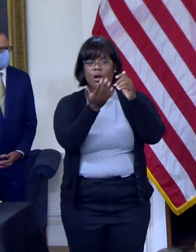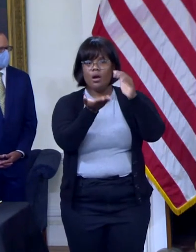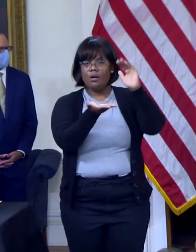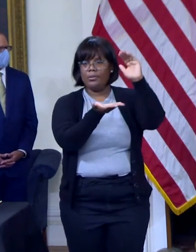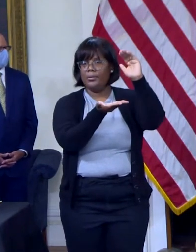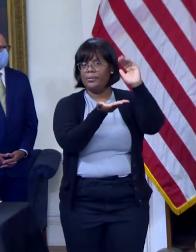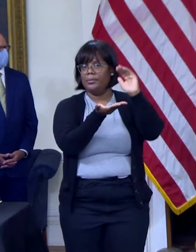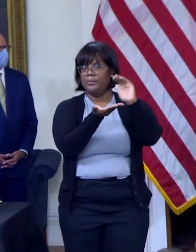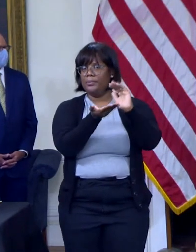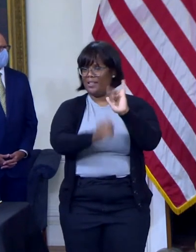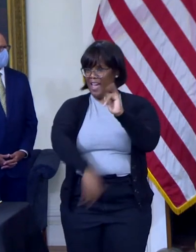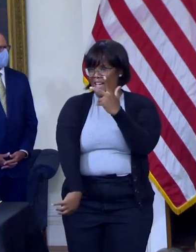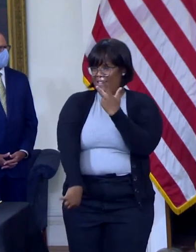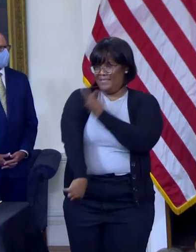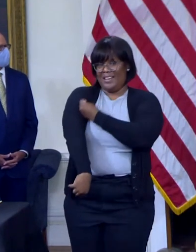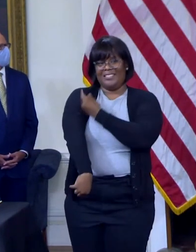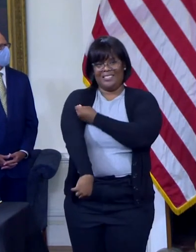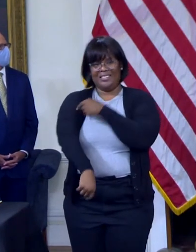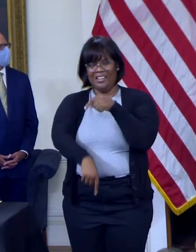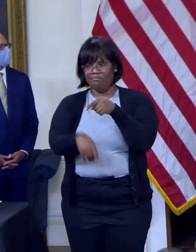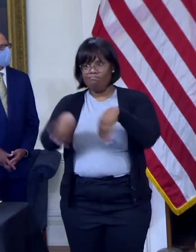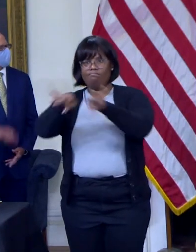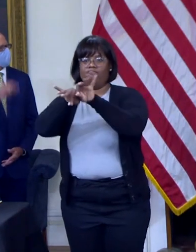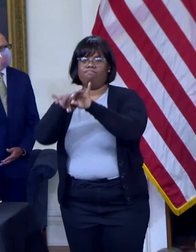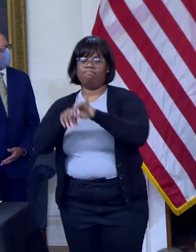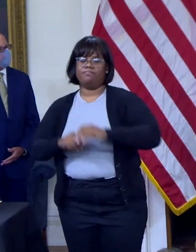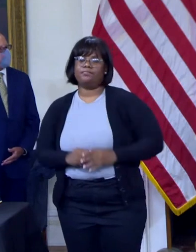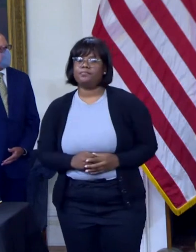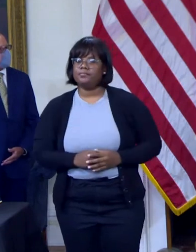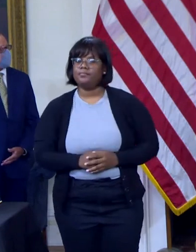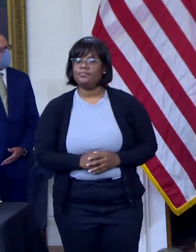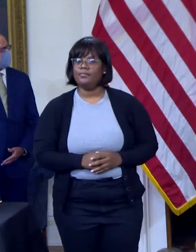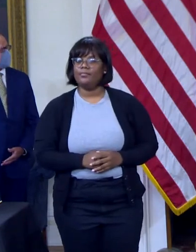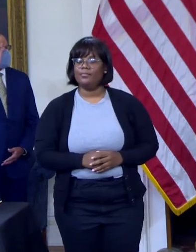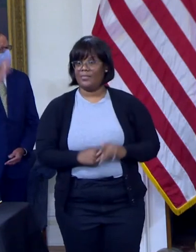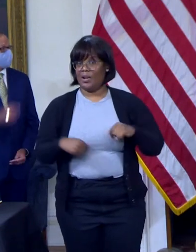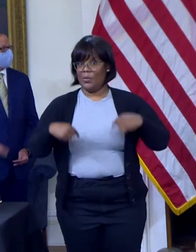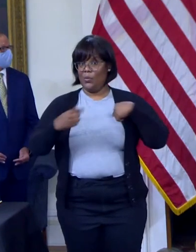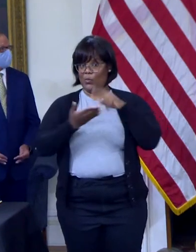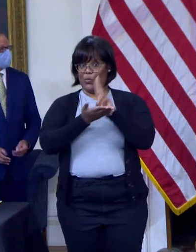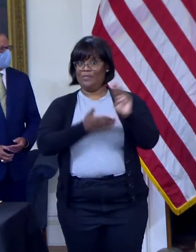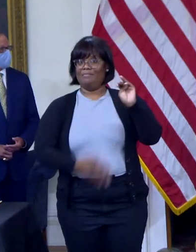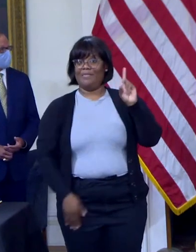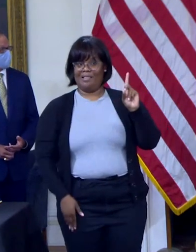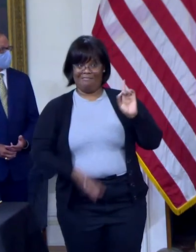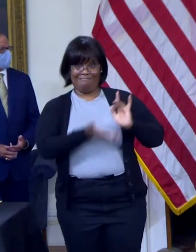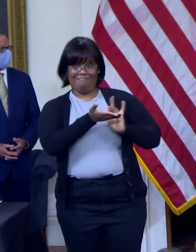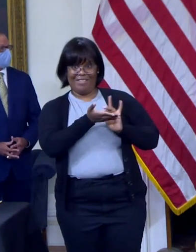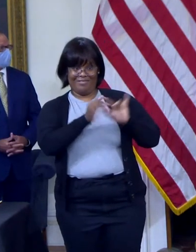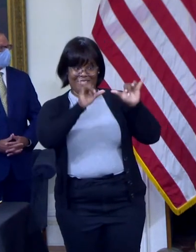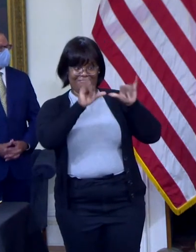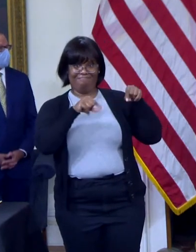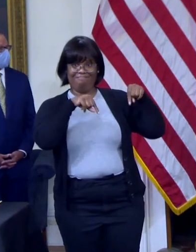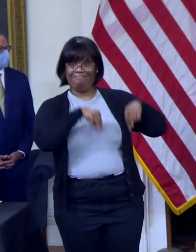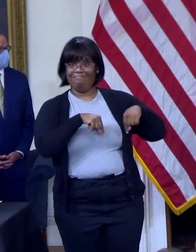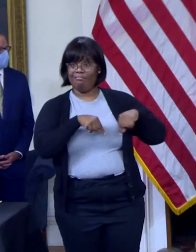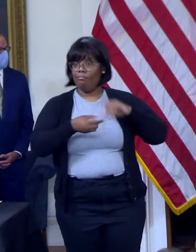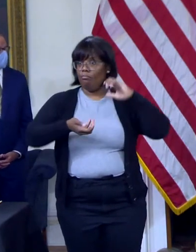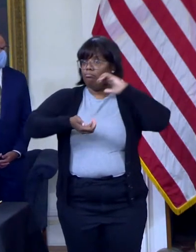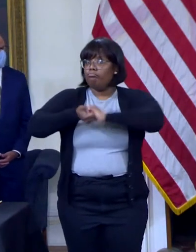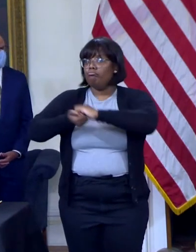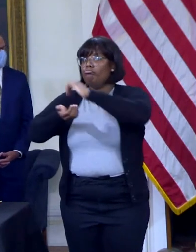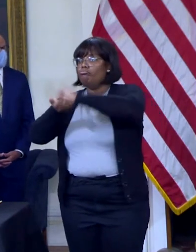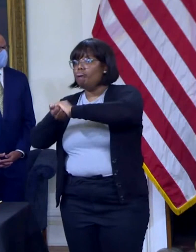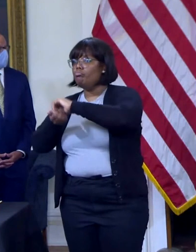we at the University of Maryland Medical System, in partnership with the other academic health system in the state of Maryland, Johns Hopkins,